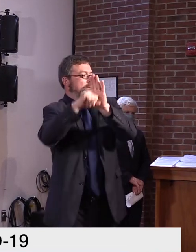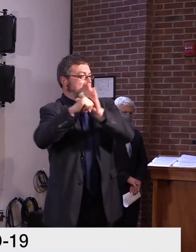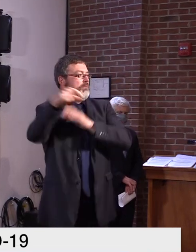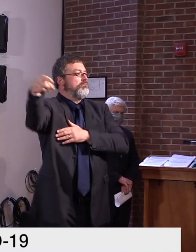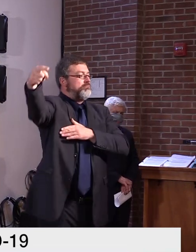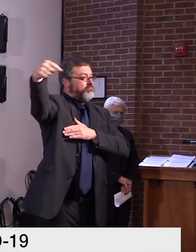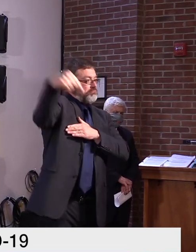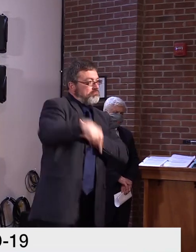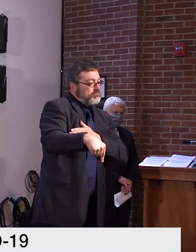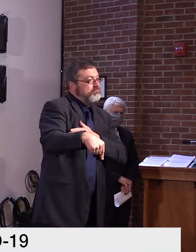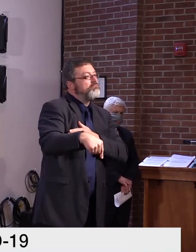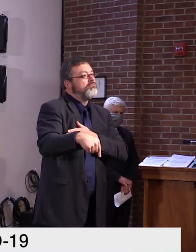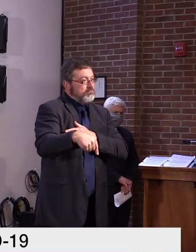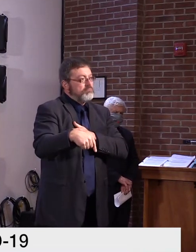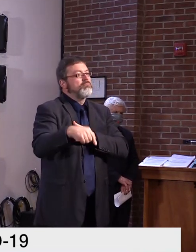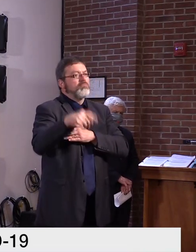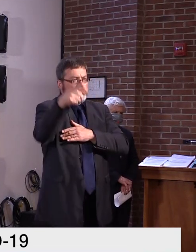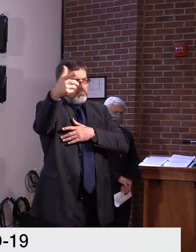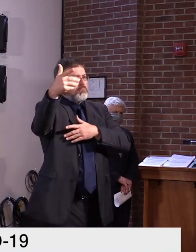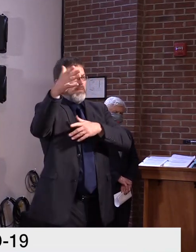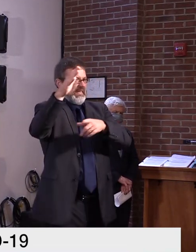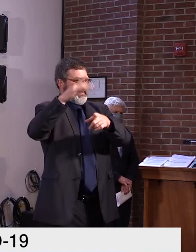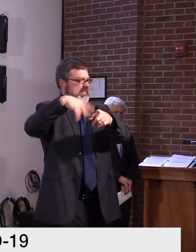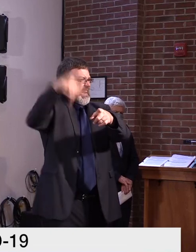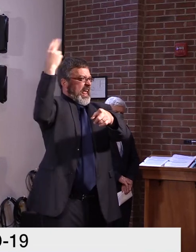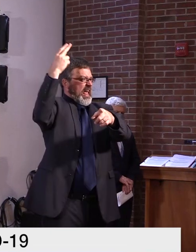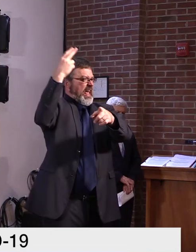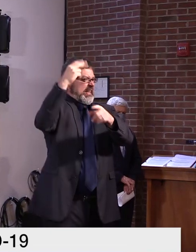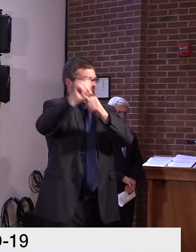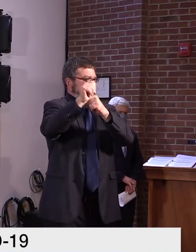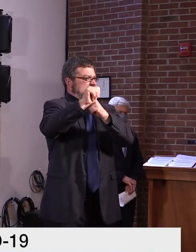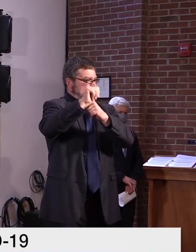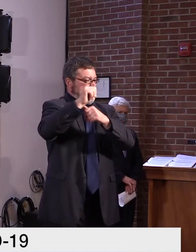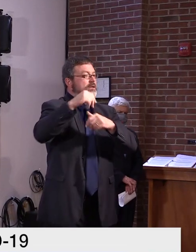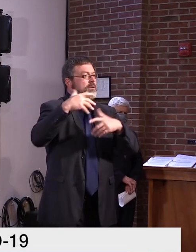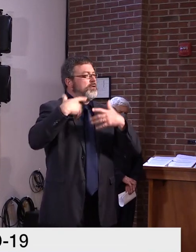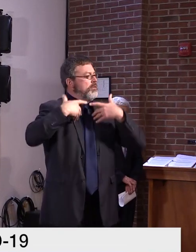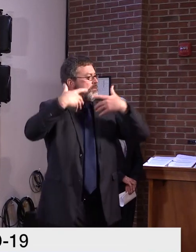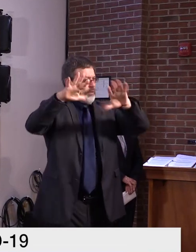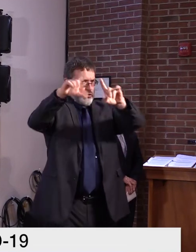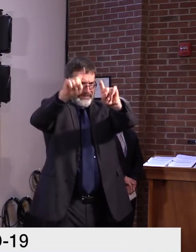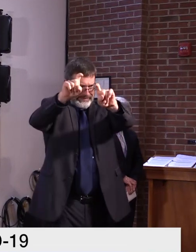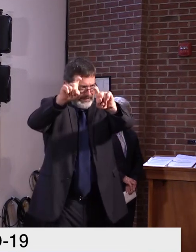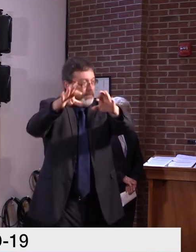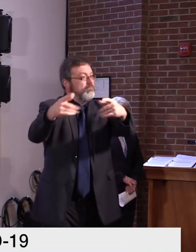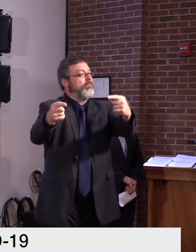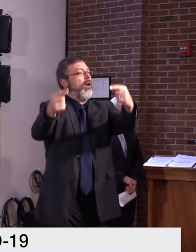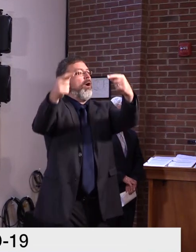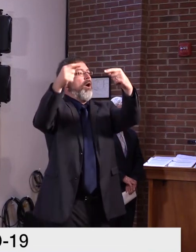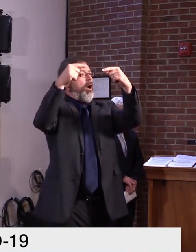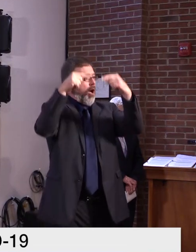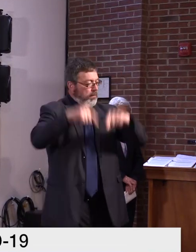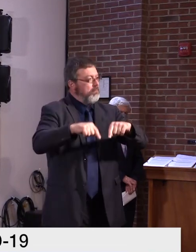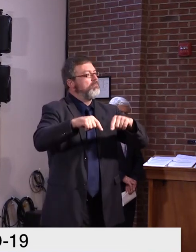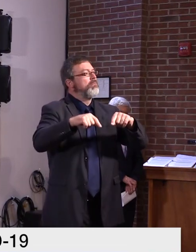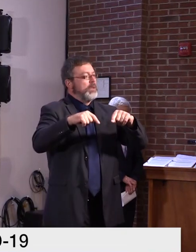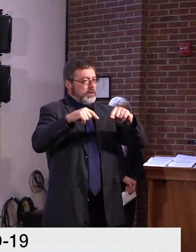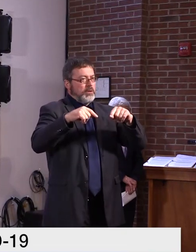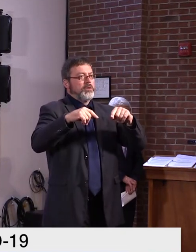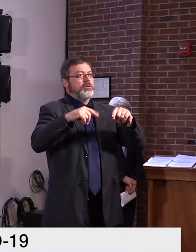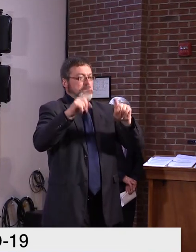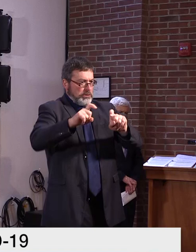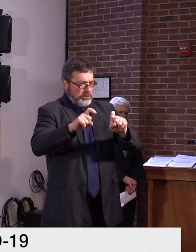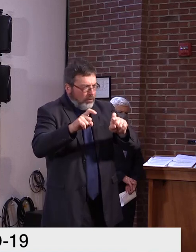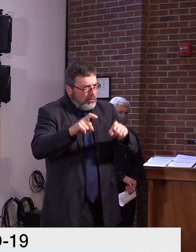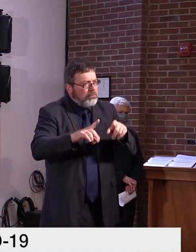We tested them on day zero, but we had very low rates of infection because we required the students to quarantine from 14 days